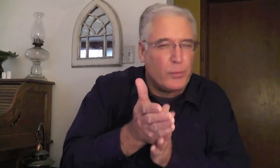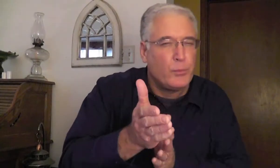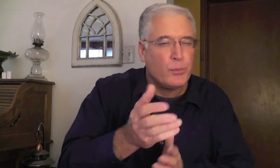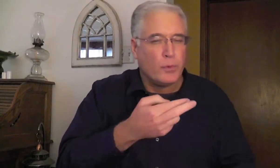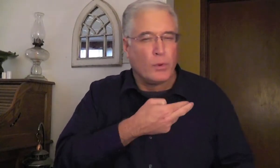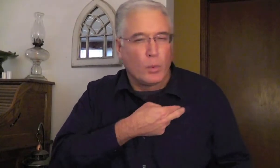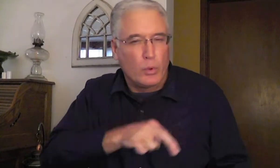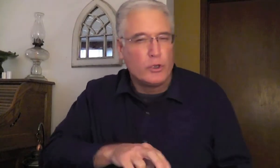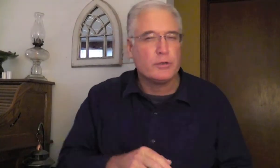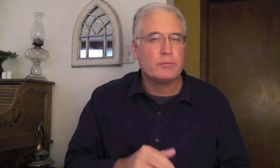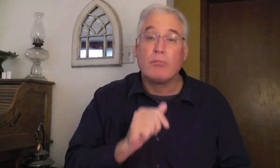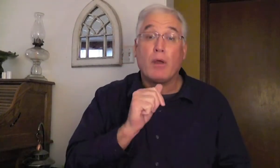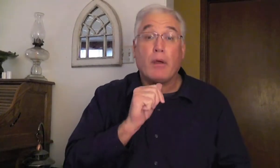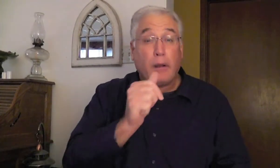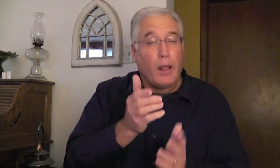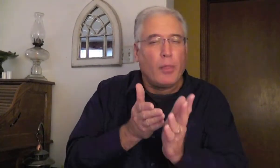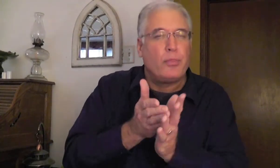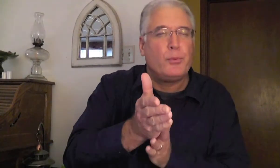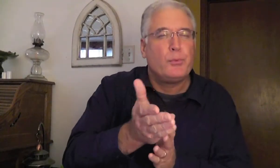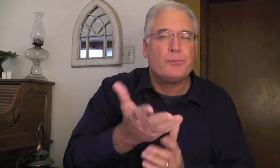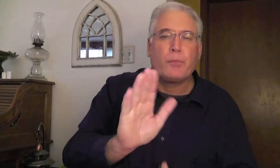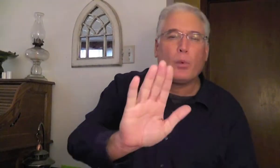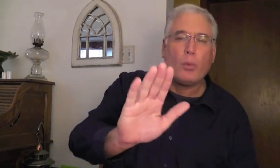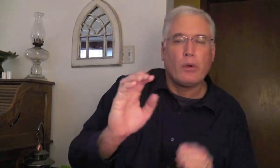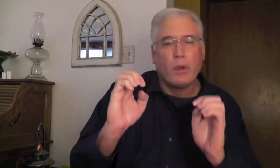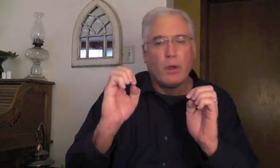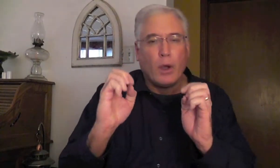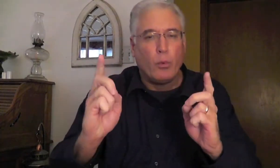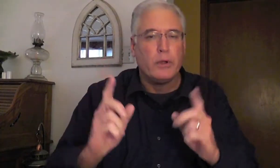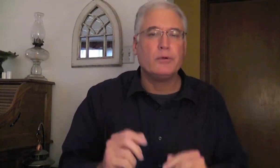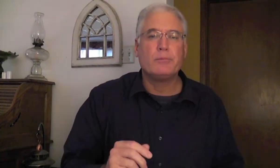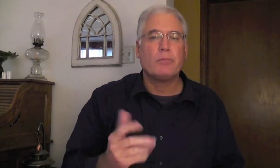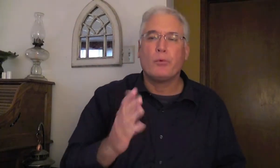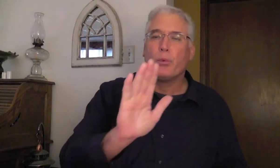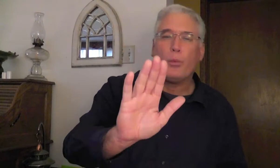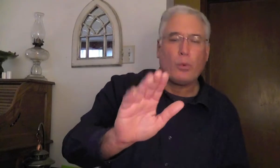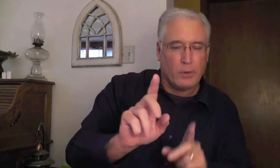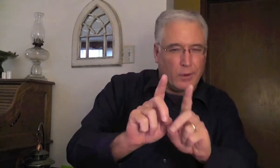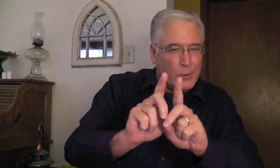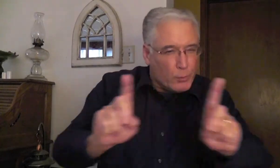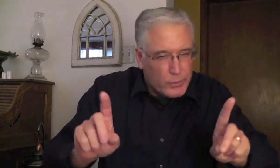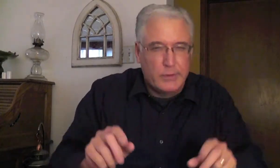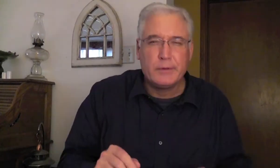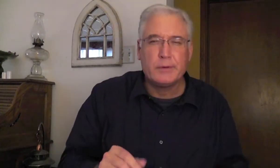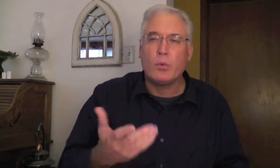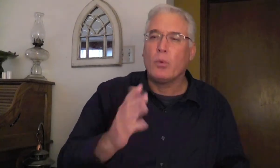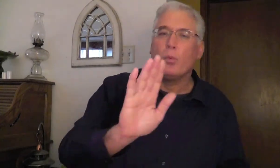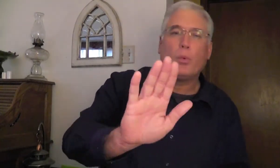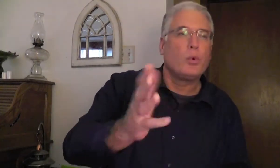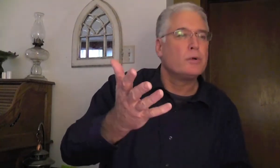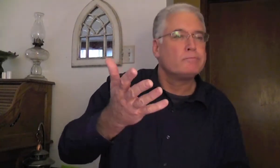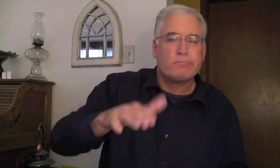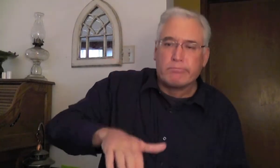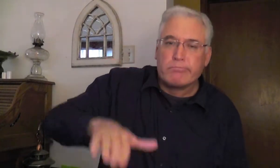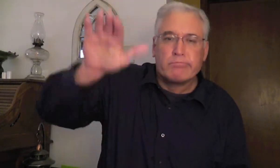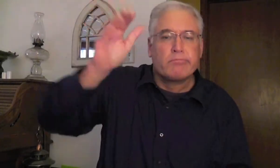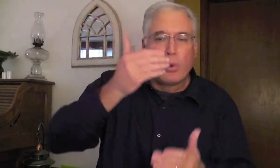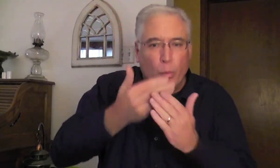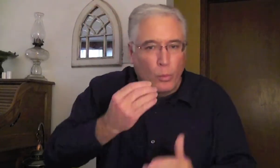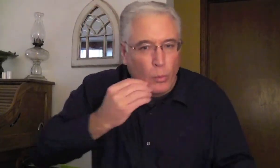Not through your religion. Not through your education. Not through your degree. Not through